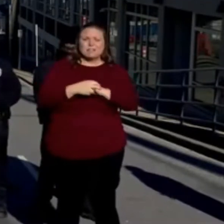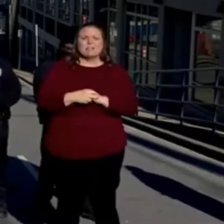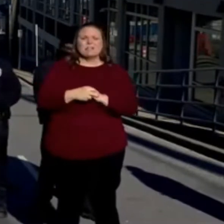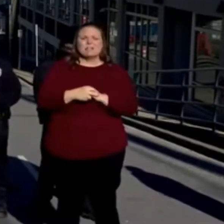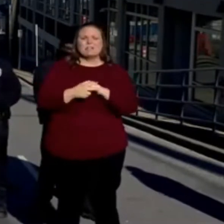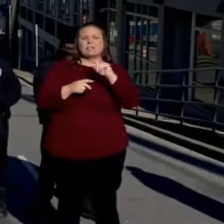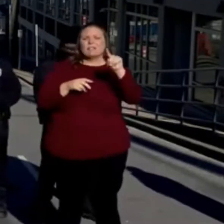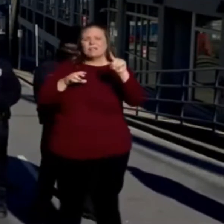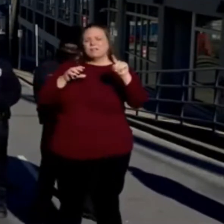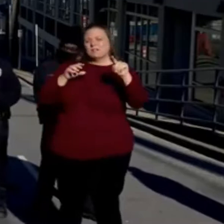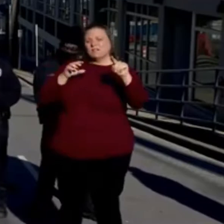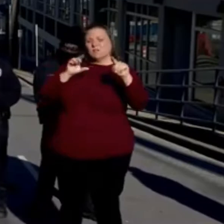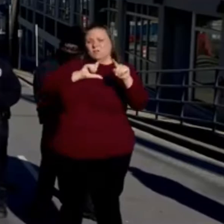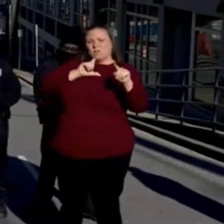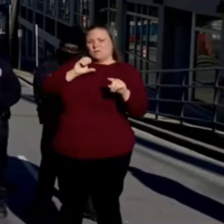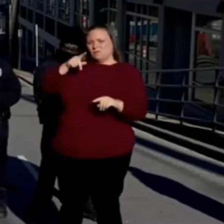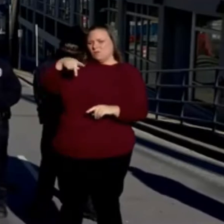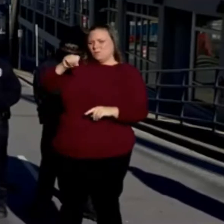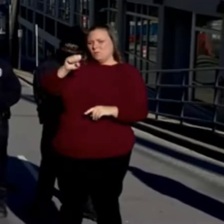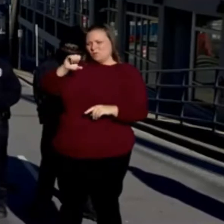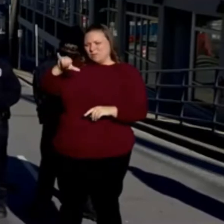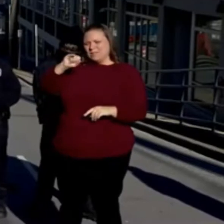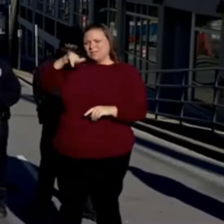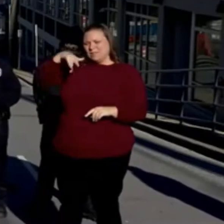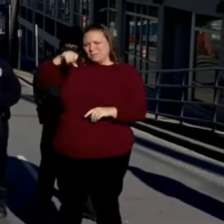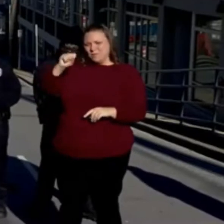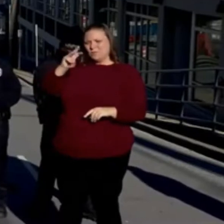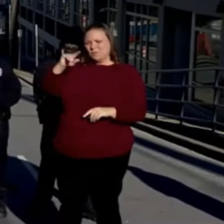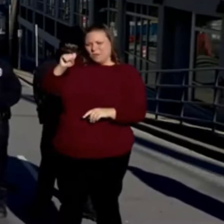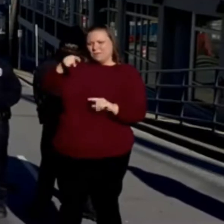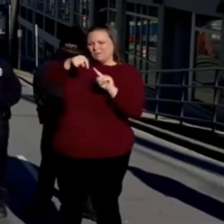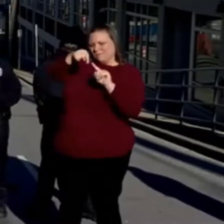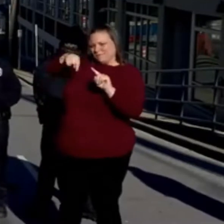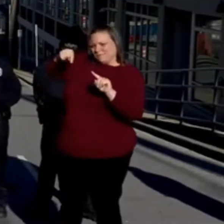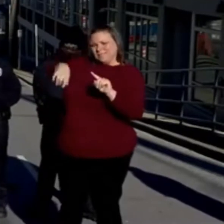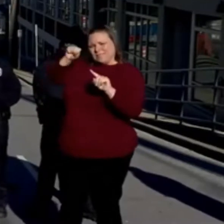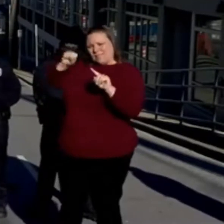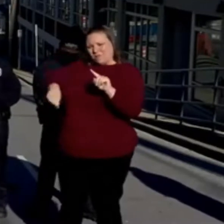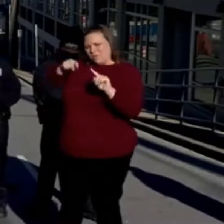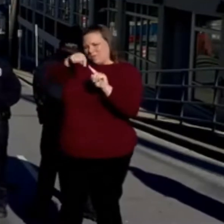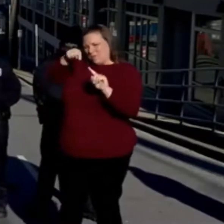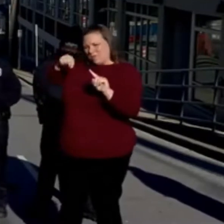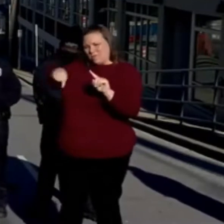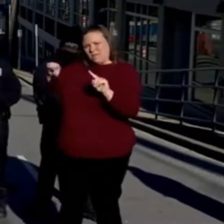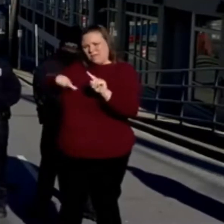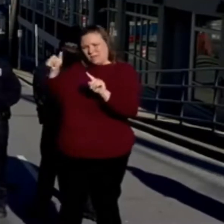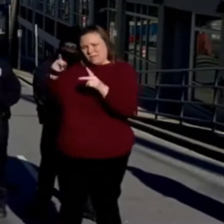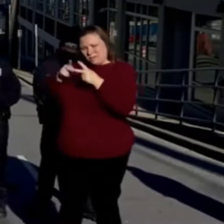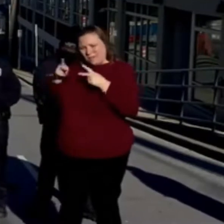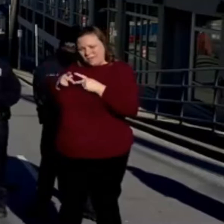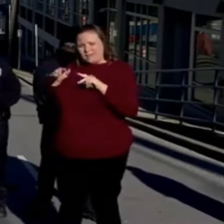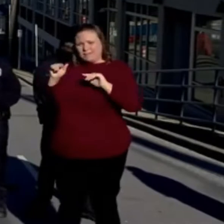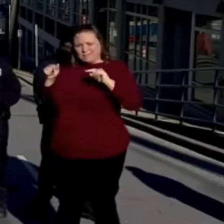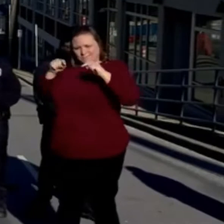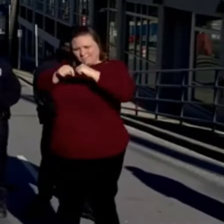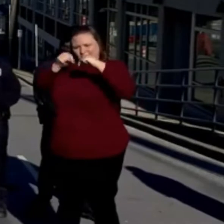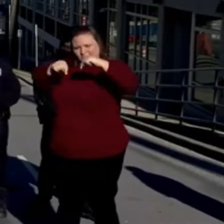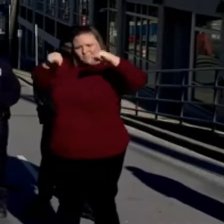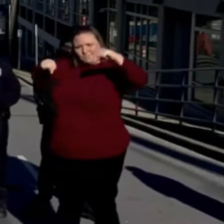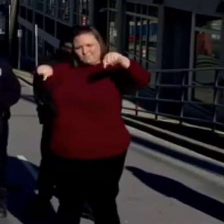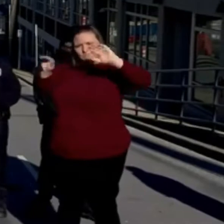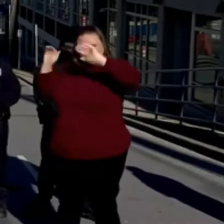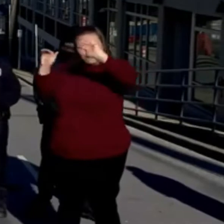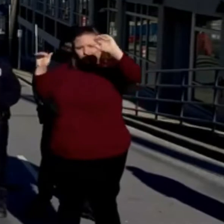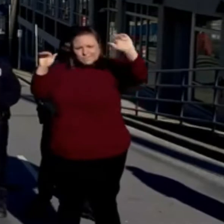that way, and Officer Hosey, Sipos, and Wells continued southbound towards the other places. From